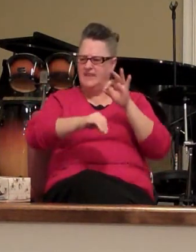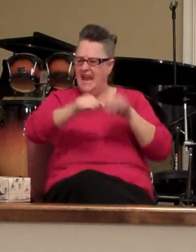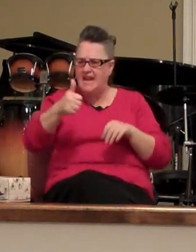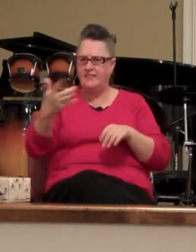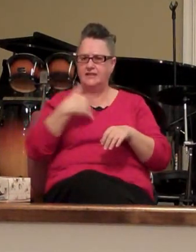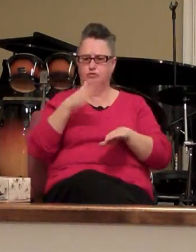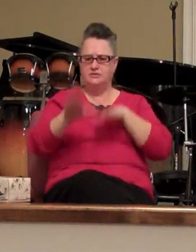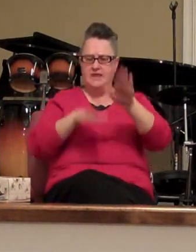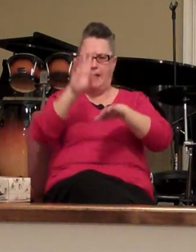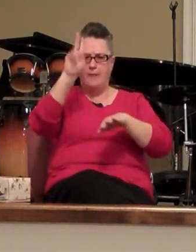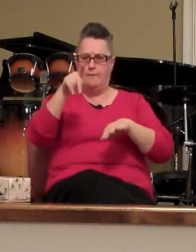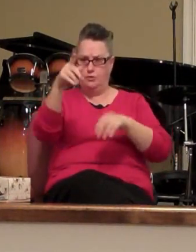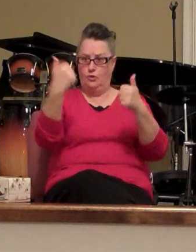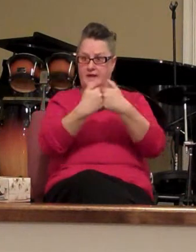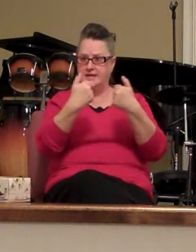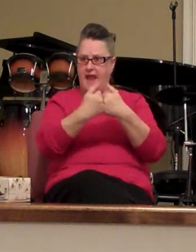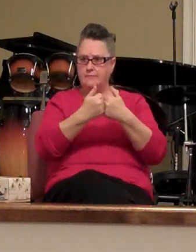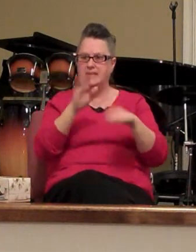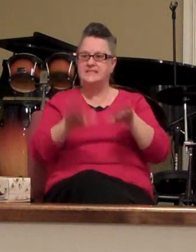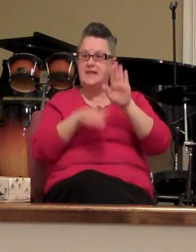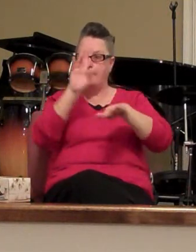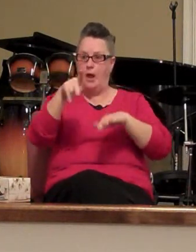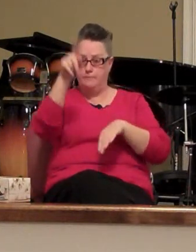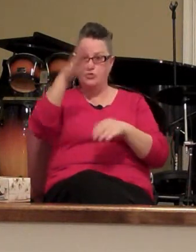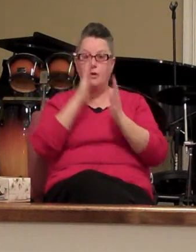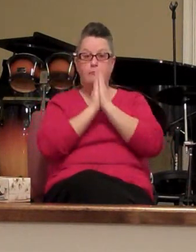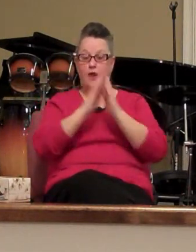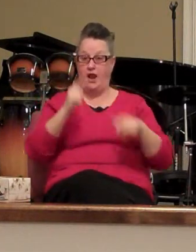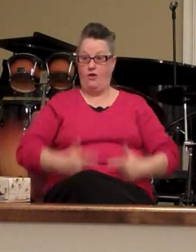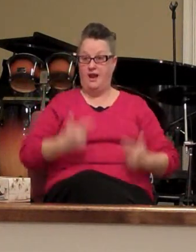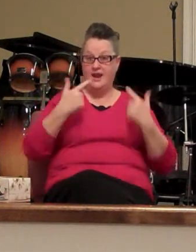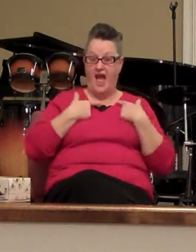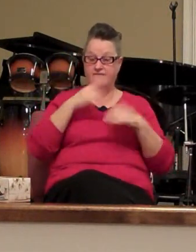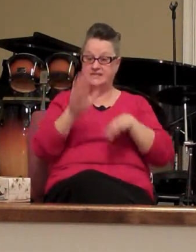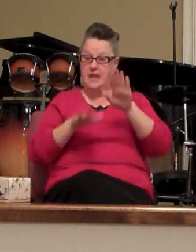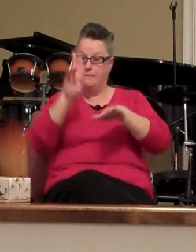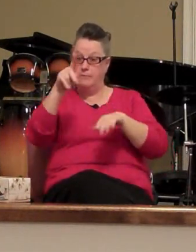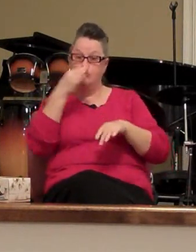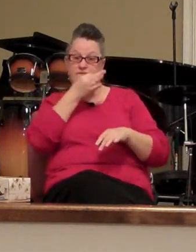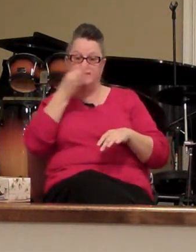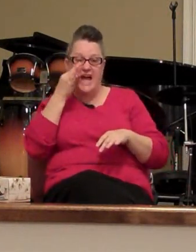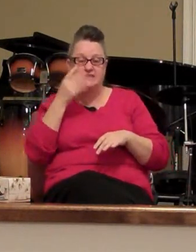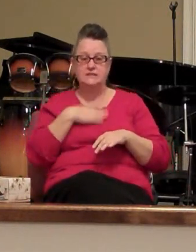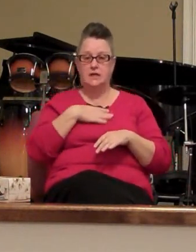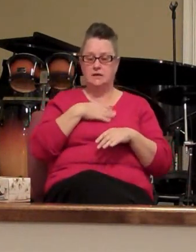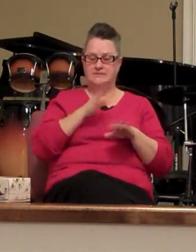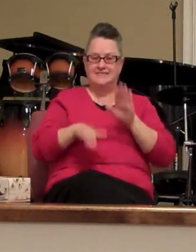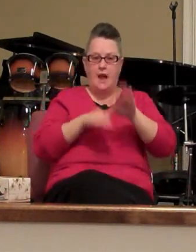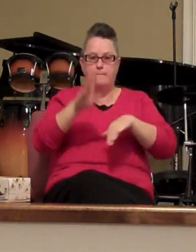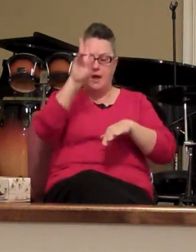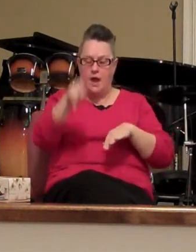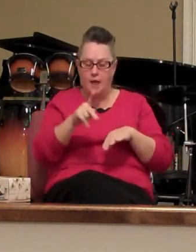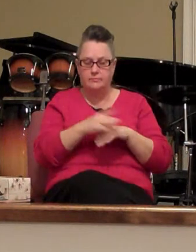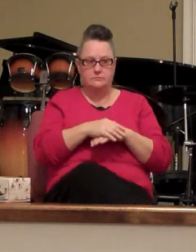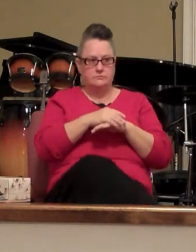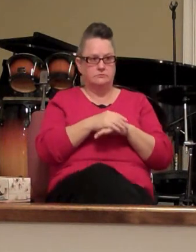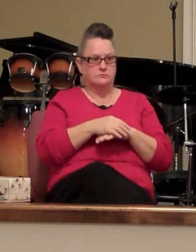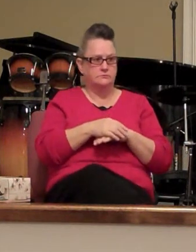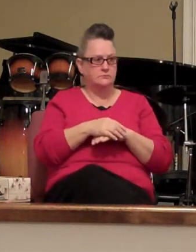step up our game step up our prayer line step up our fasting step up don't make me